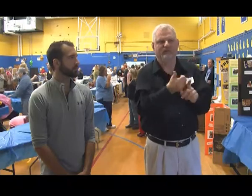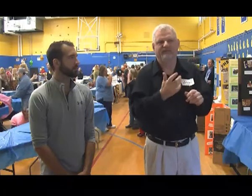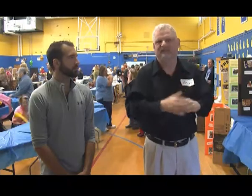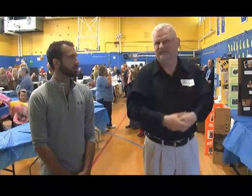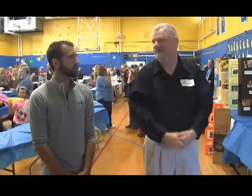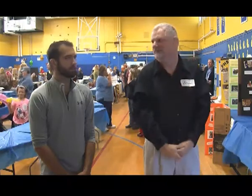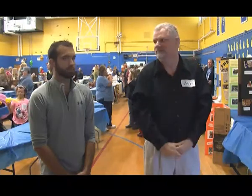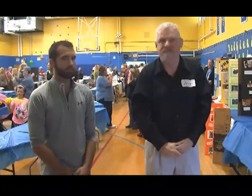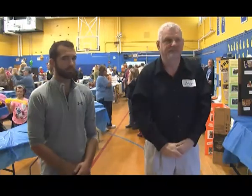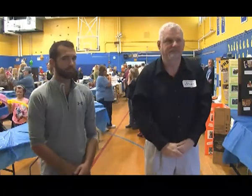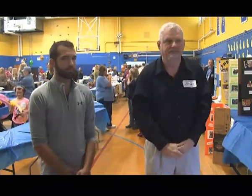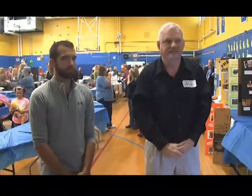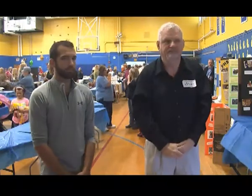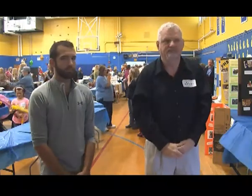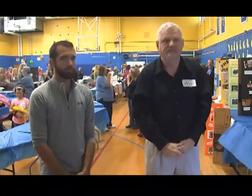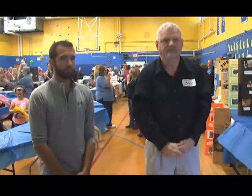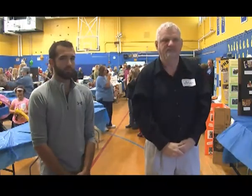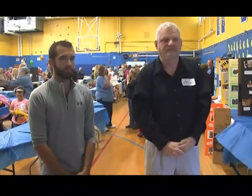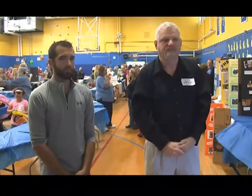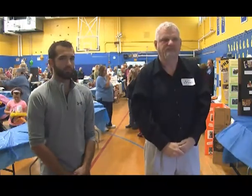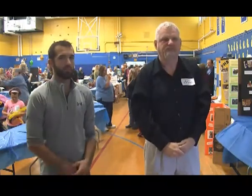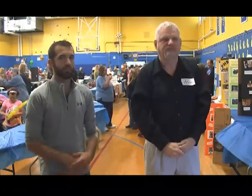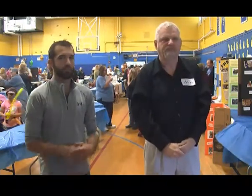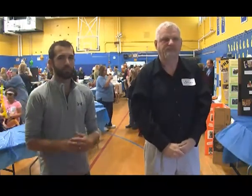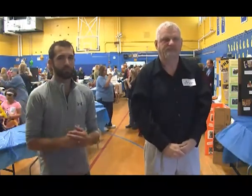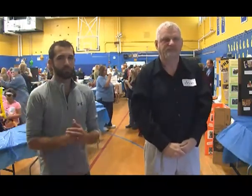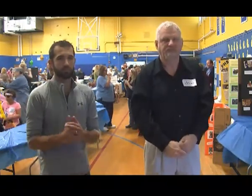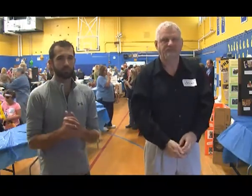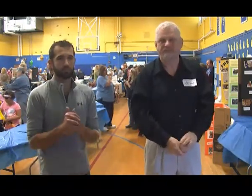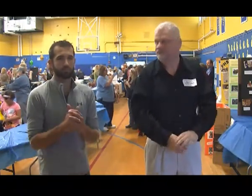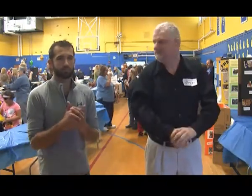equal access. And with the language comes its own culture.